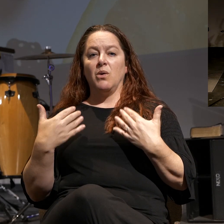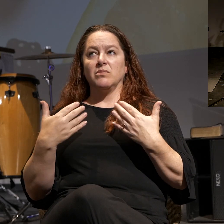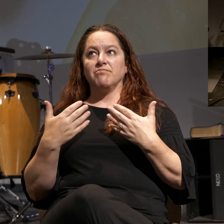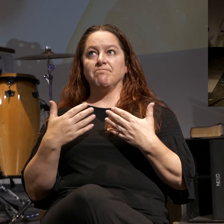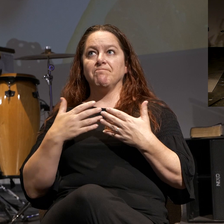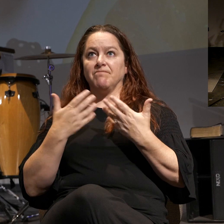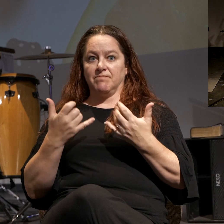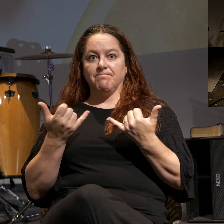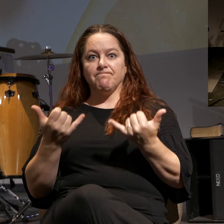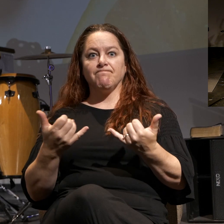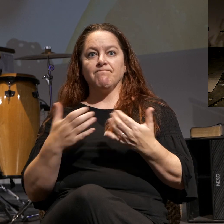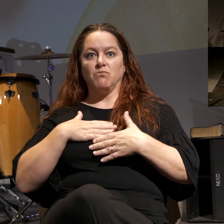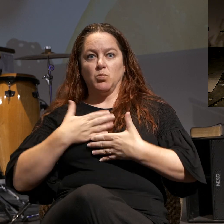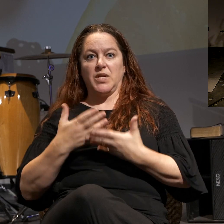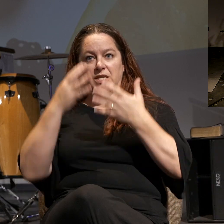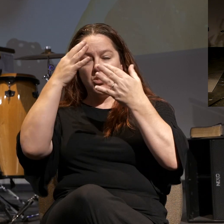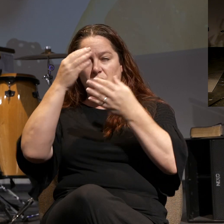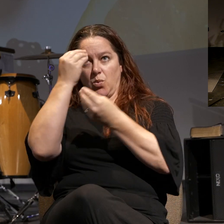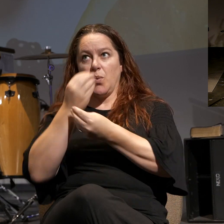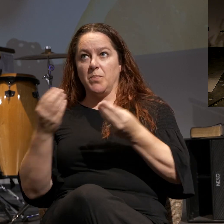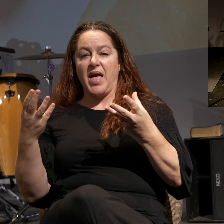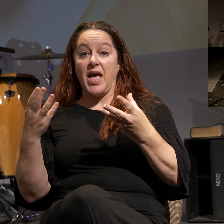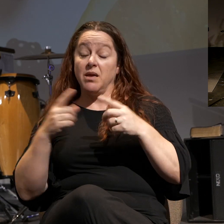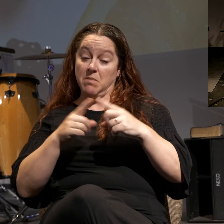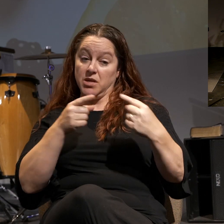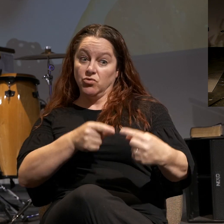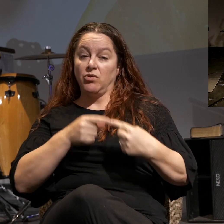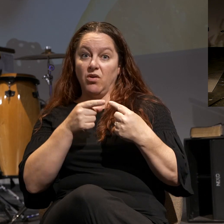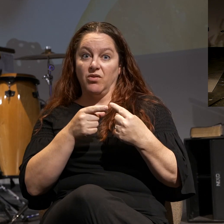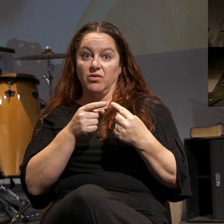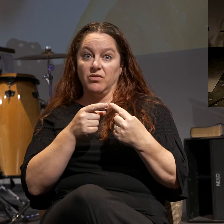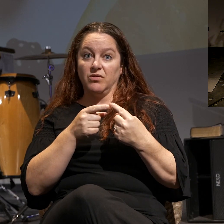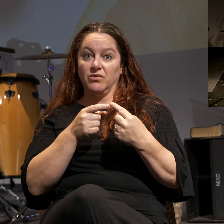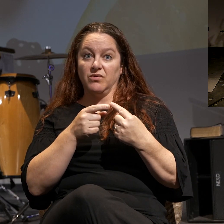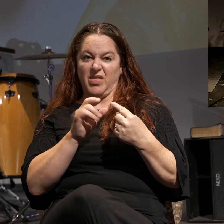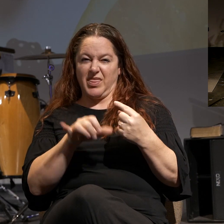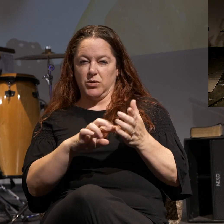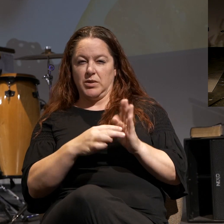Him, which will be a battle. It will be a struggle. It will be a fight is what he's saying here.